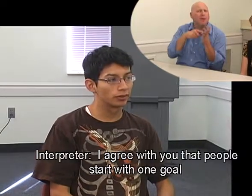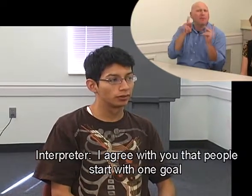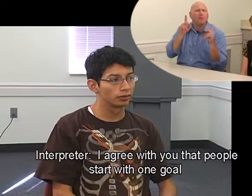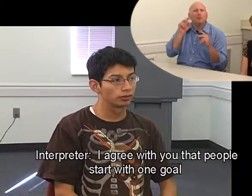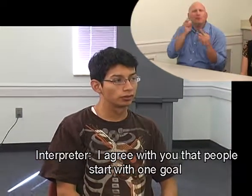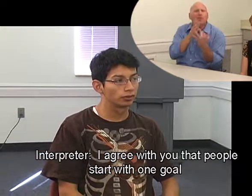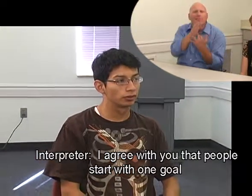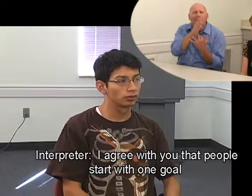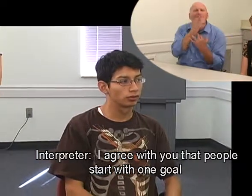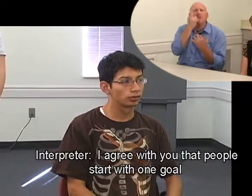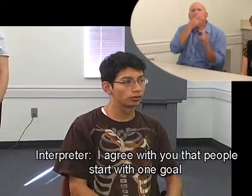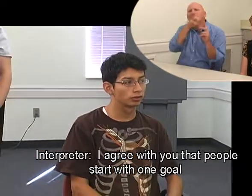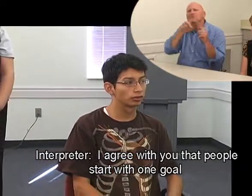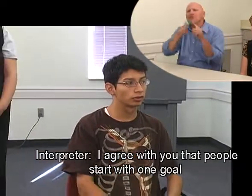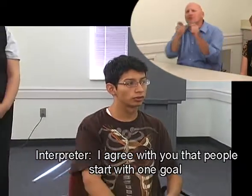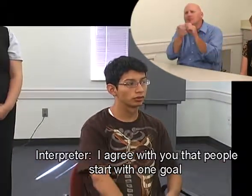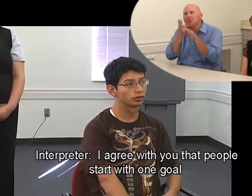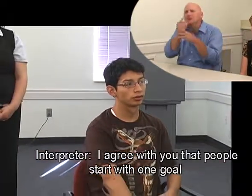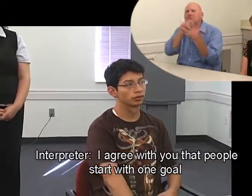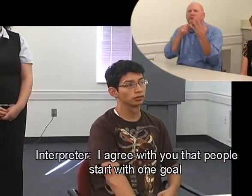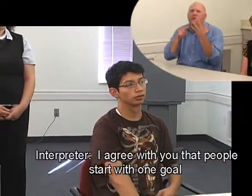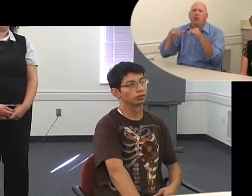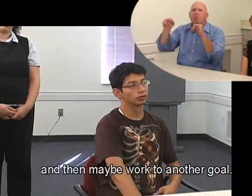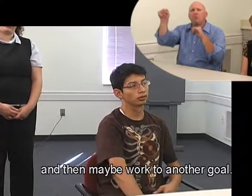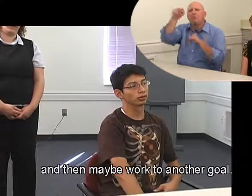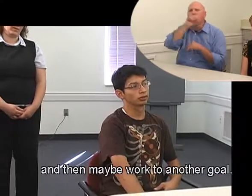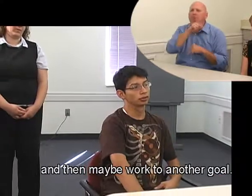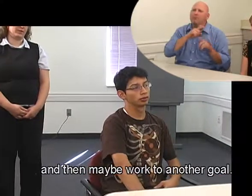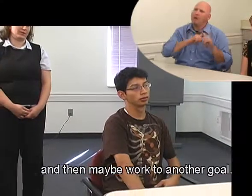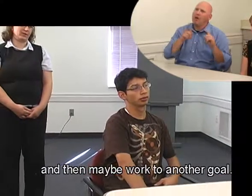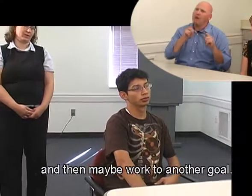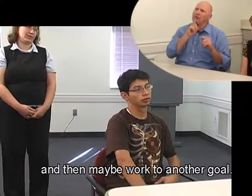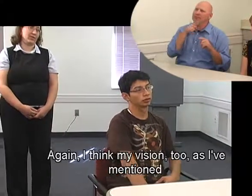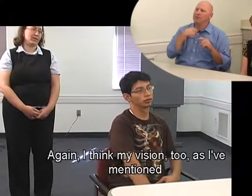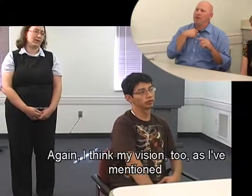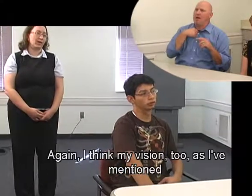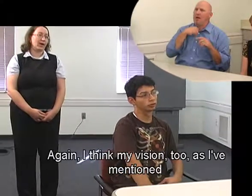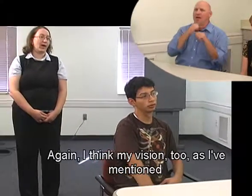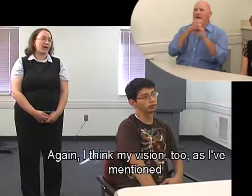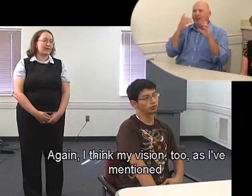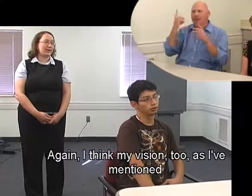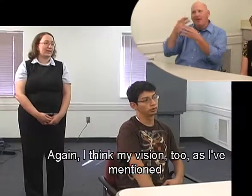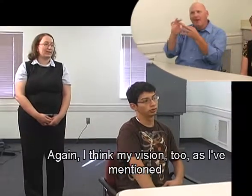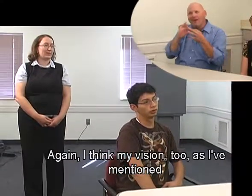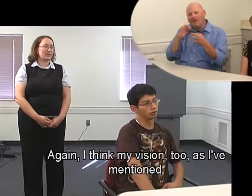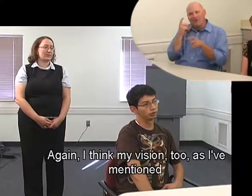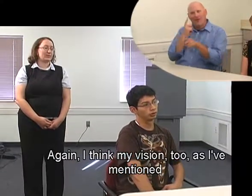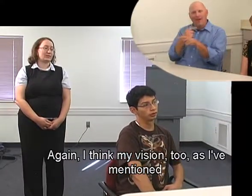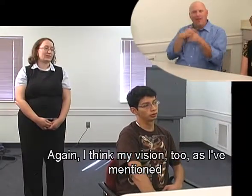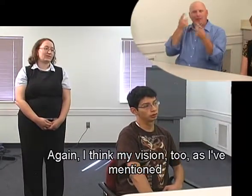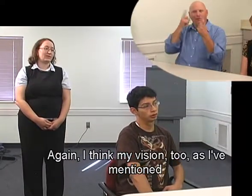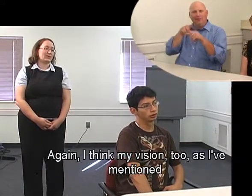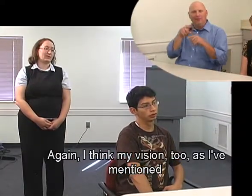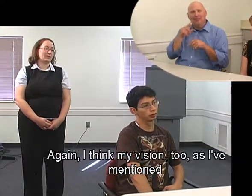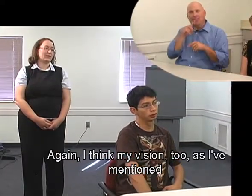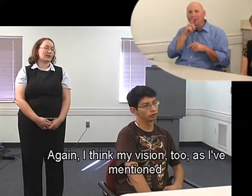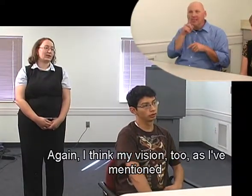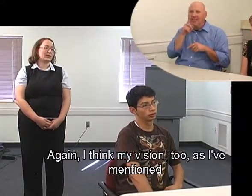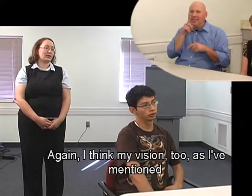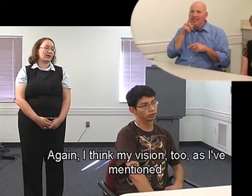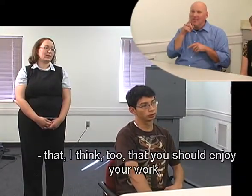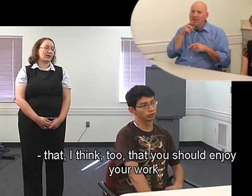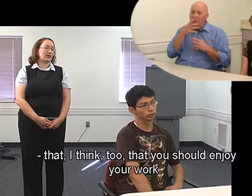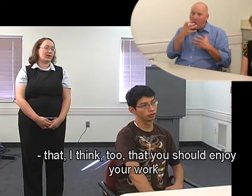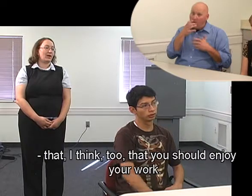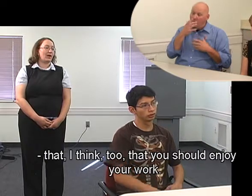yeah I agree with you that people you know start with one goal and then maybe work to another goal again I think my vision too as I've mentioned that